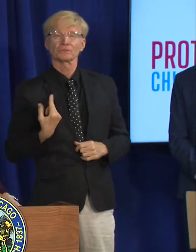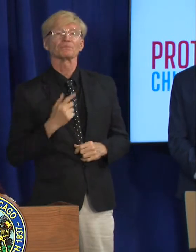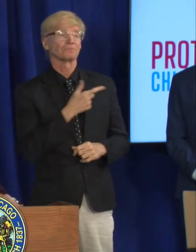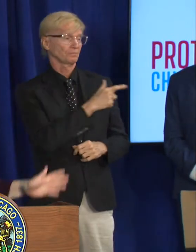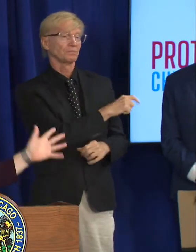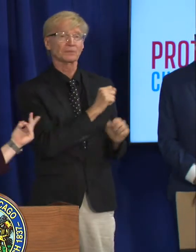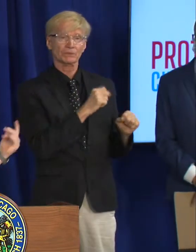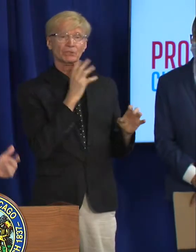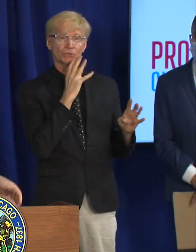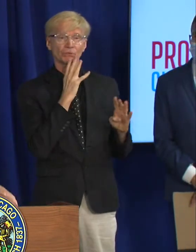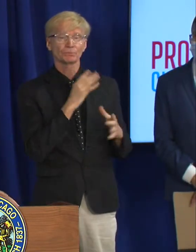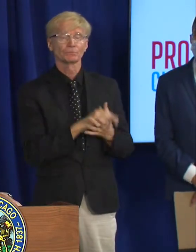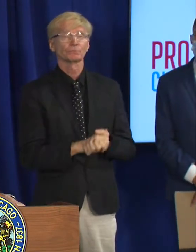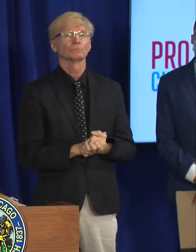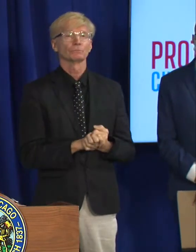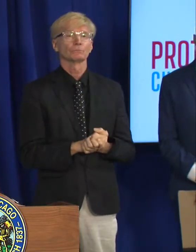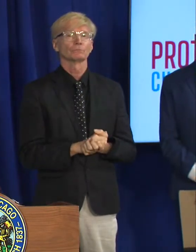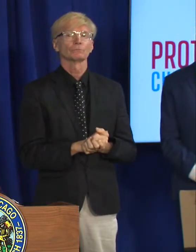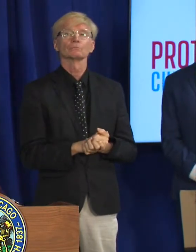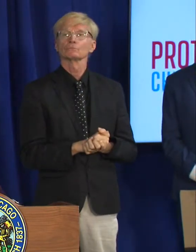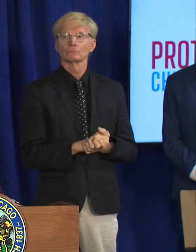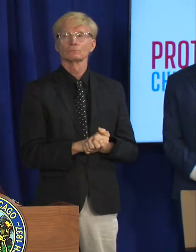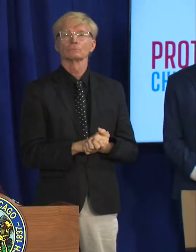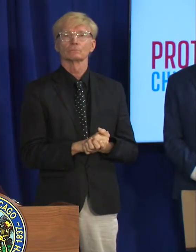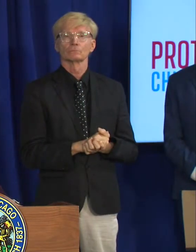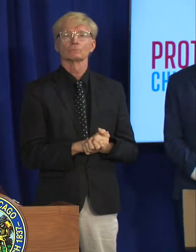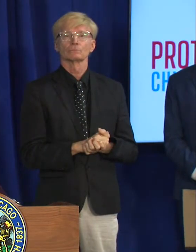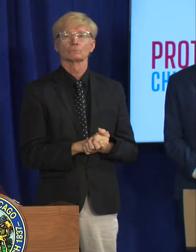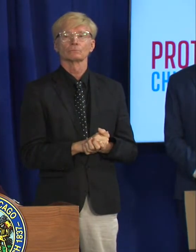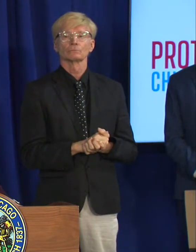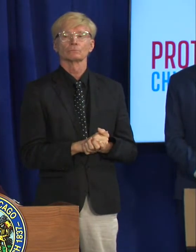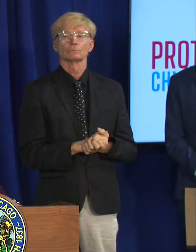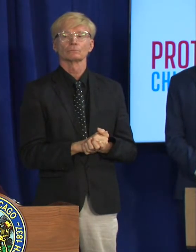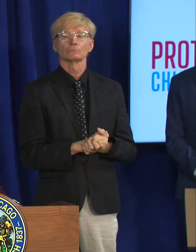to chime in a little more details or any of the partners do so um